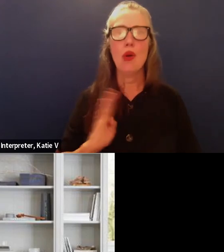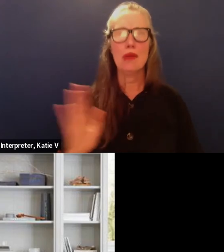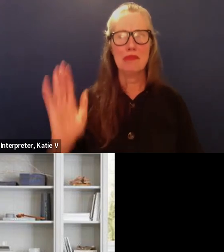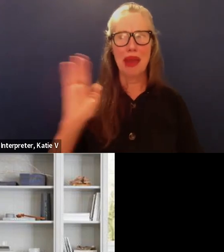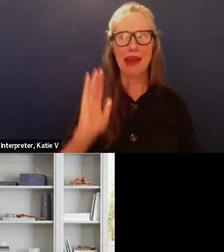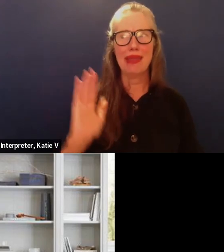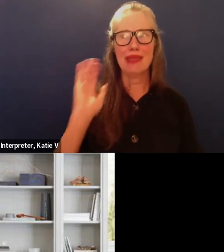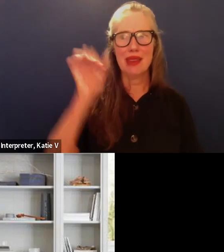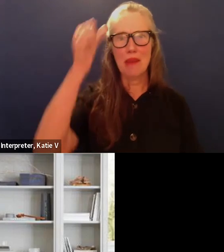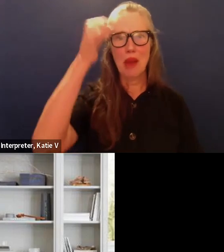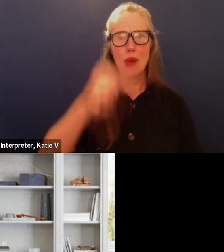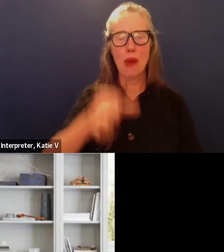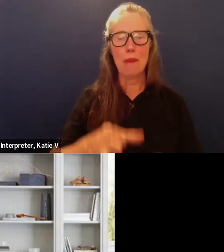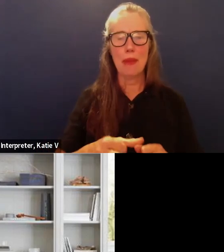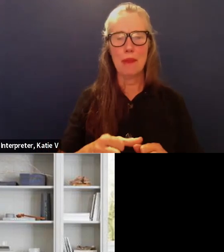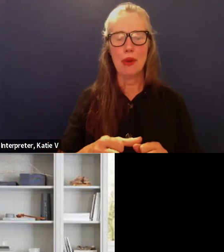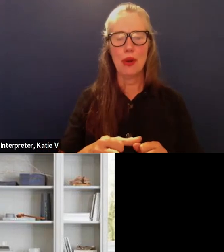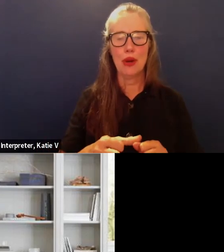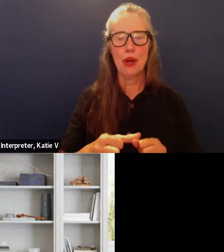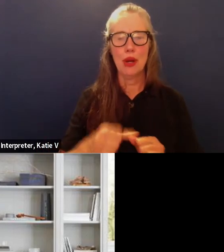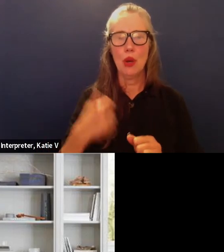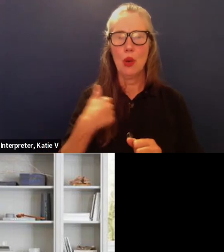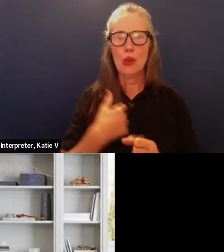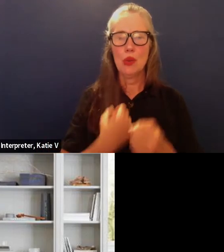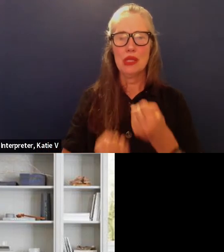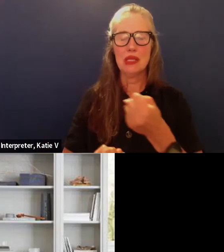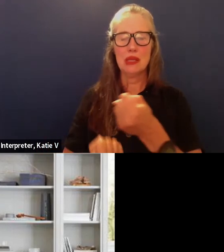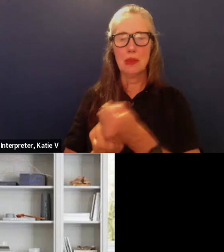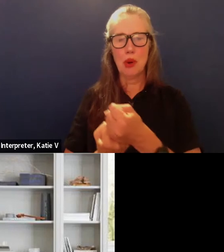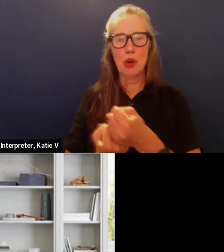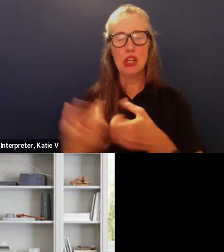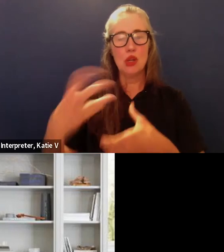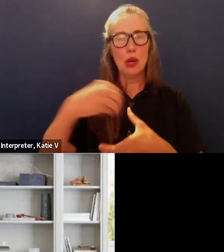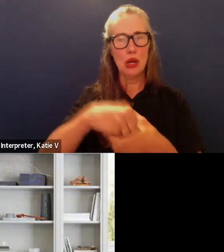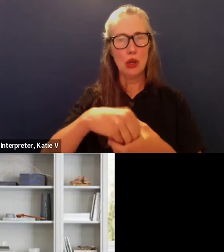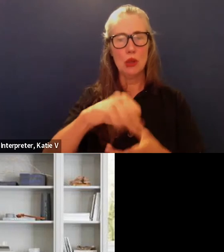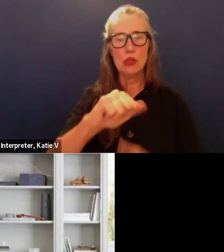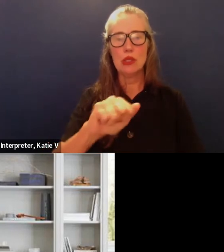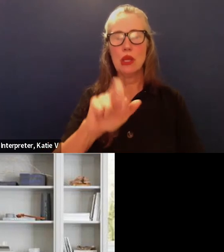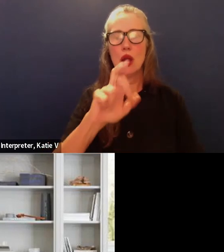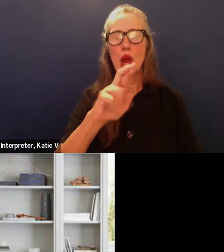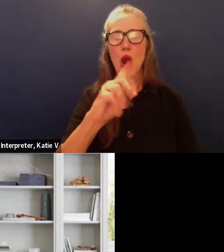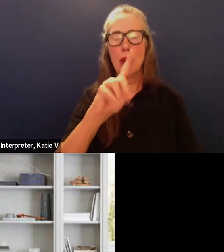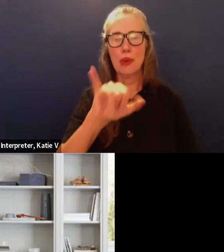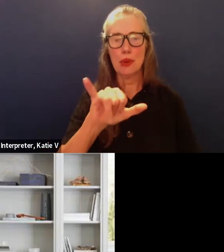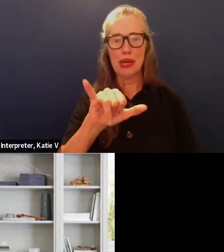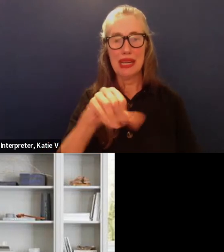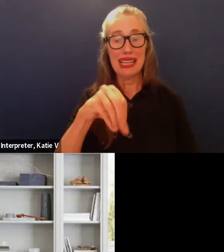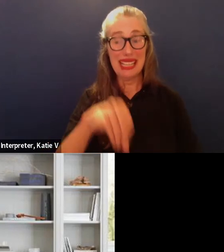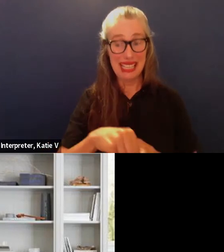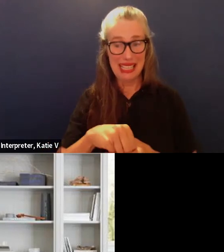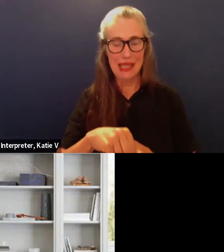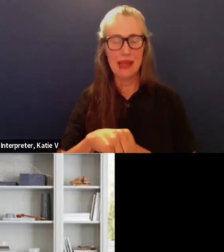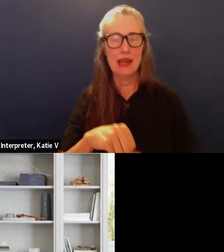put our support behind the inclusion of the armory in the bond, but also payment